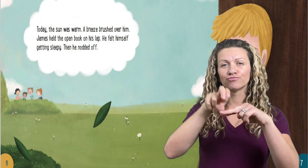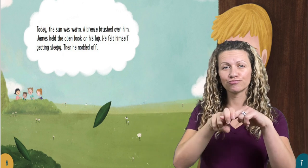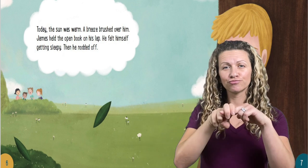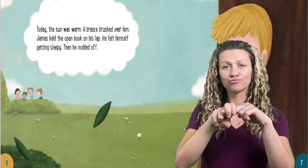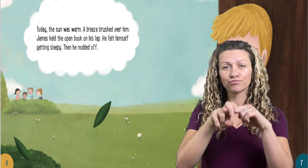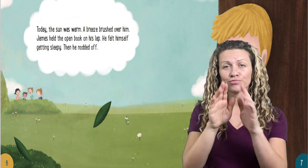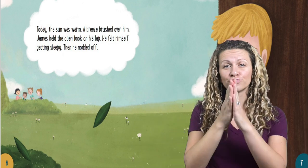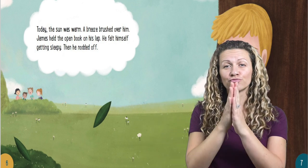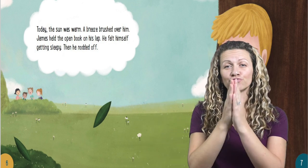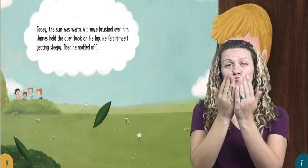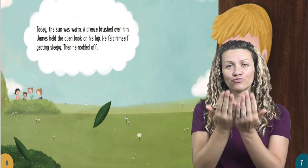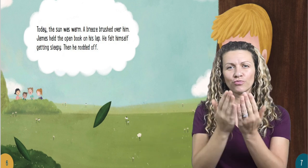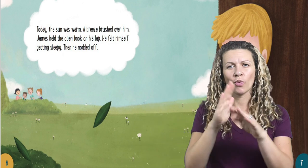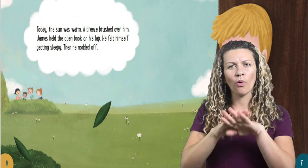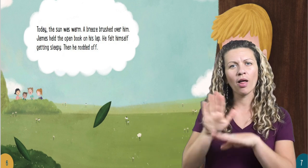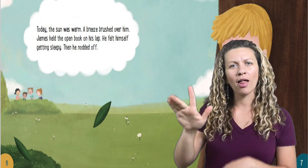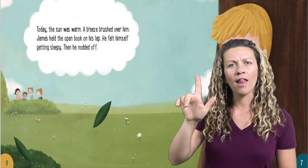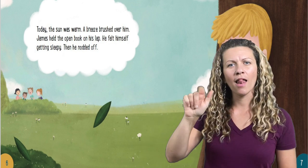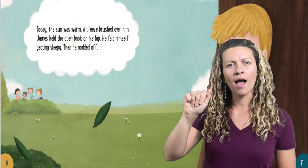held the open book on his lap.